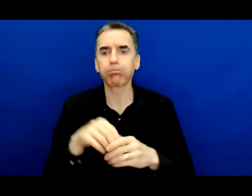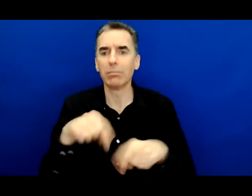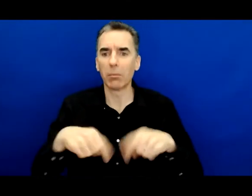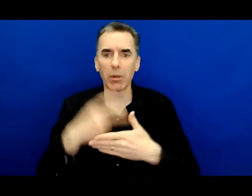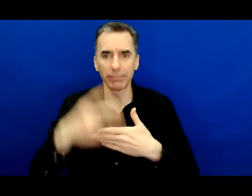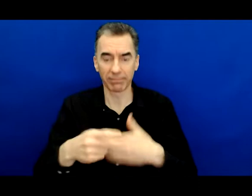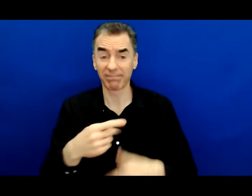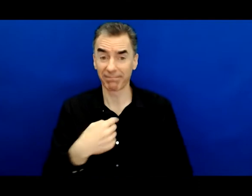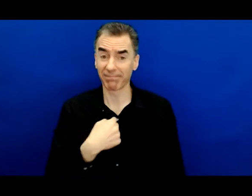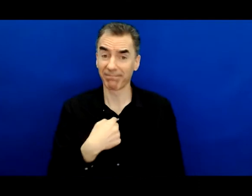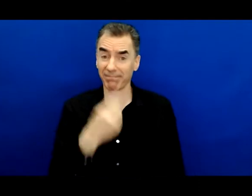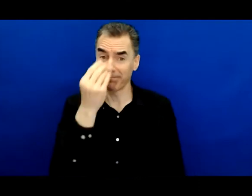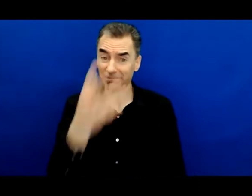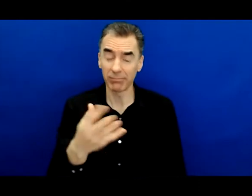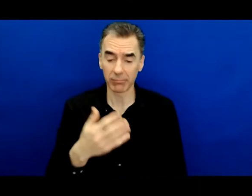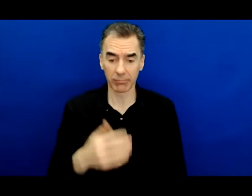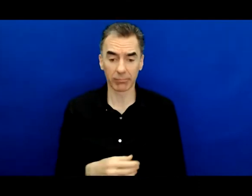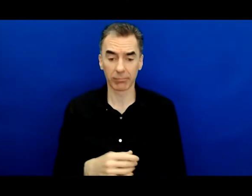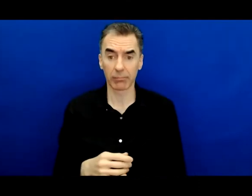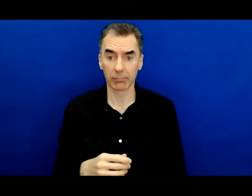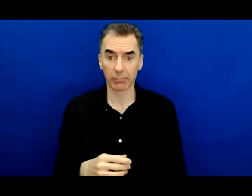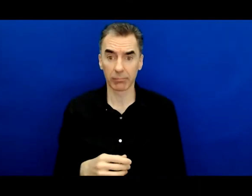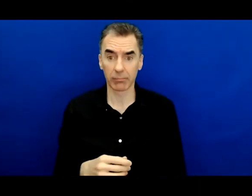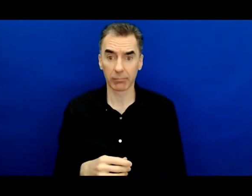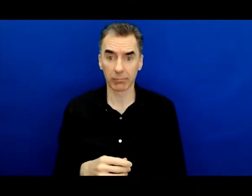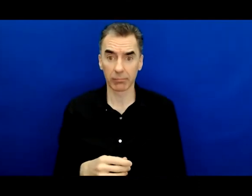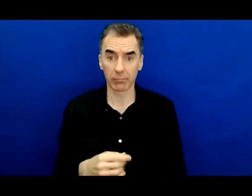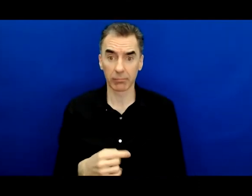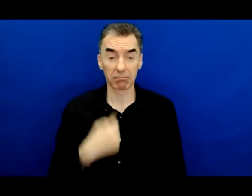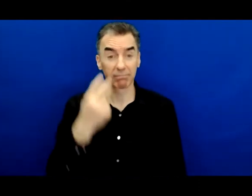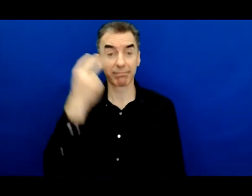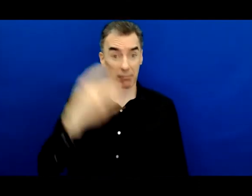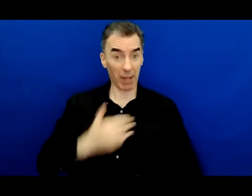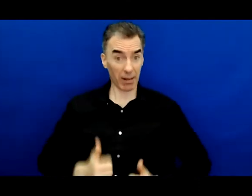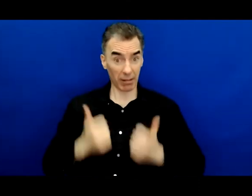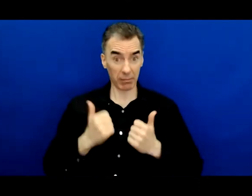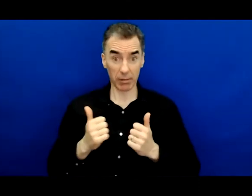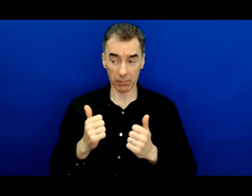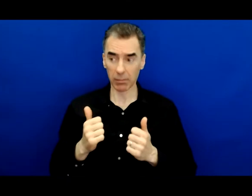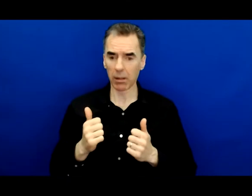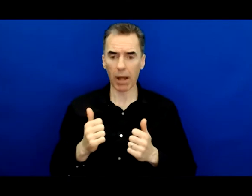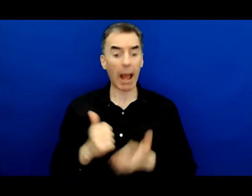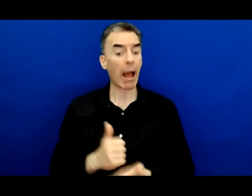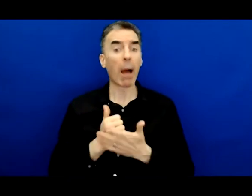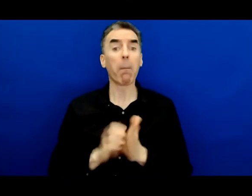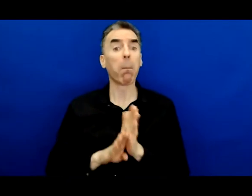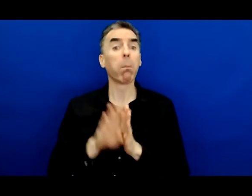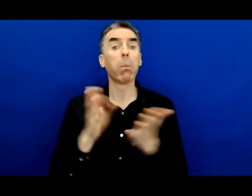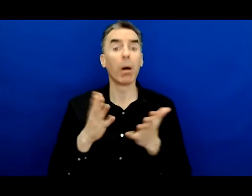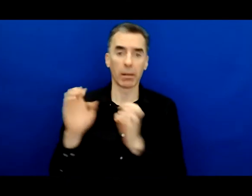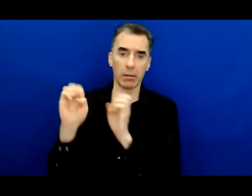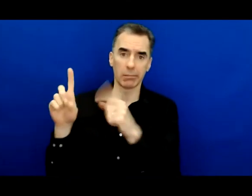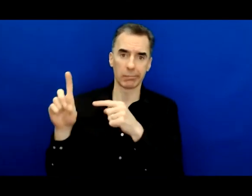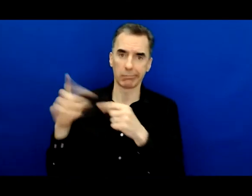you know, education has been my savior in many ways, and so I'm a true believer in the power of education.